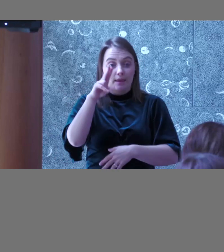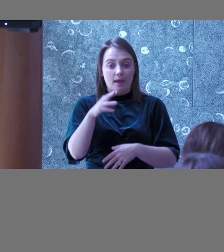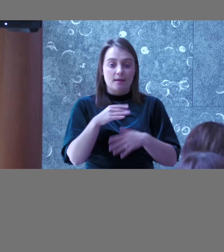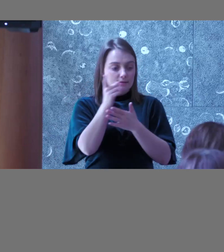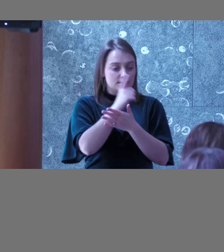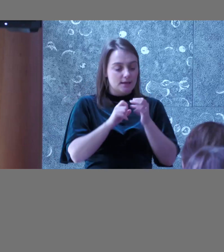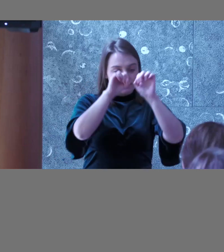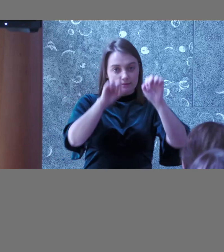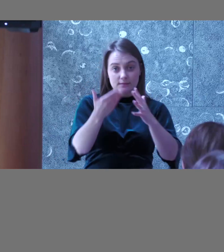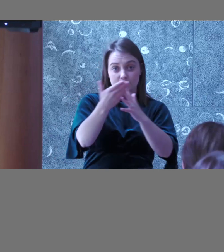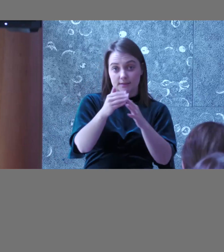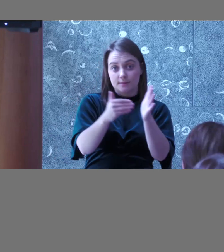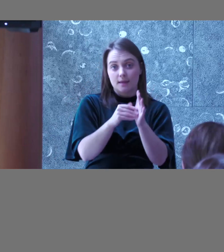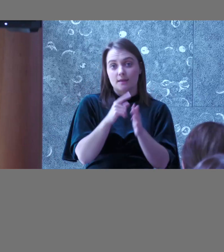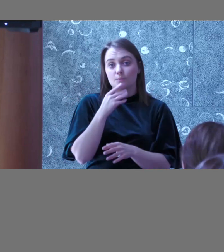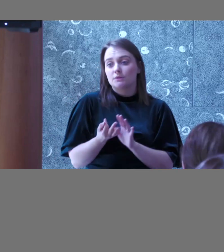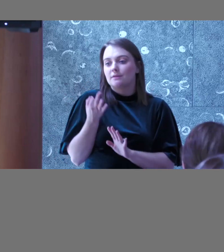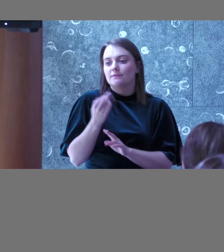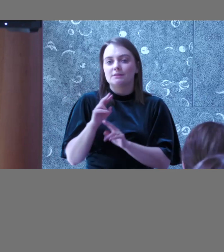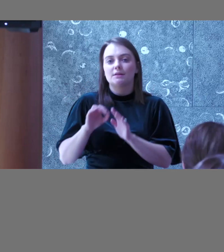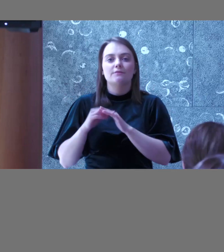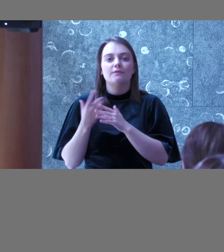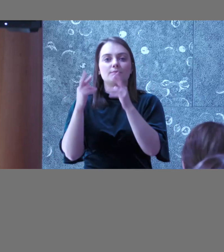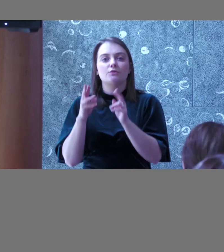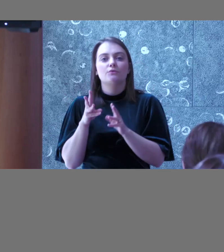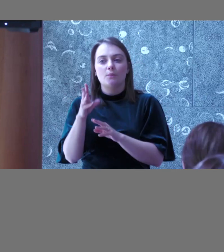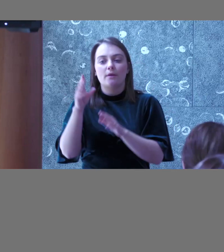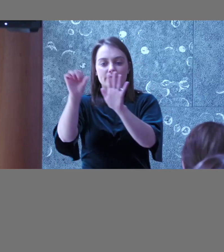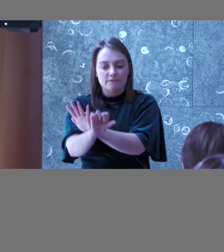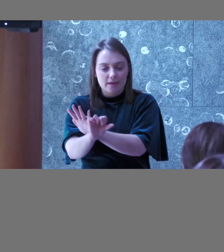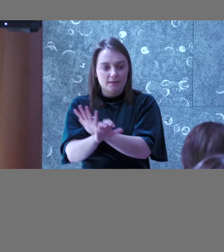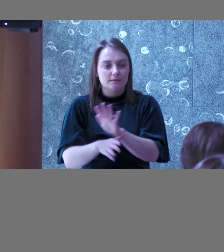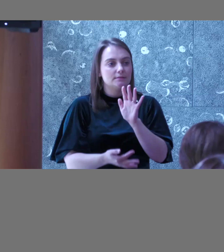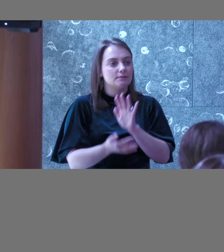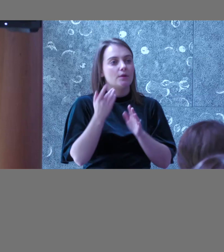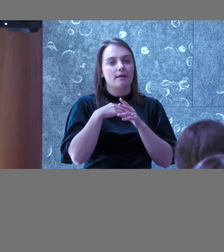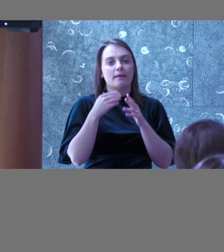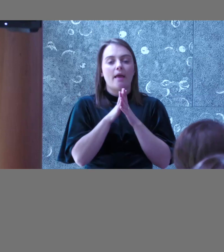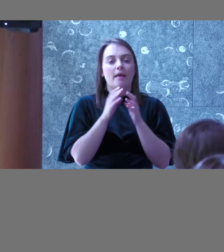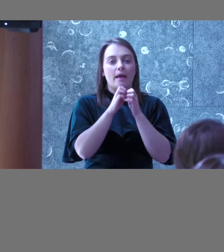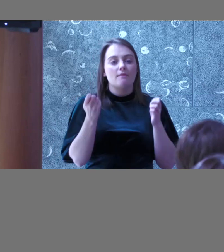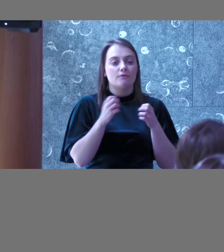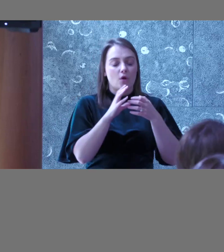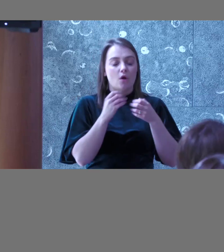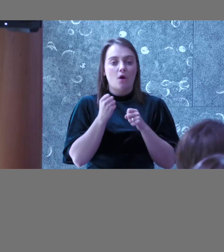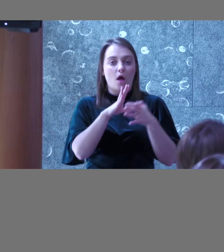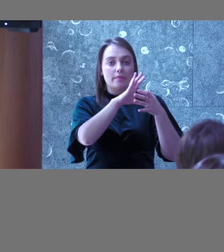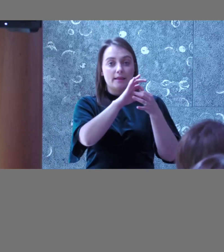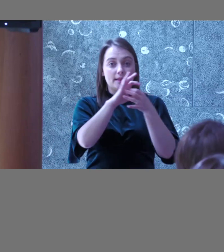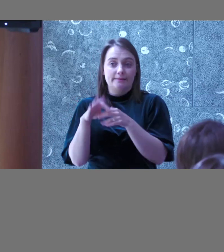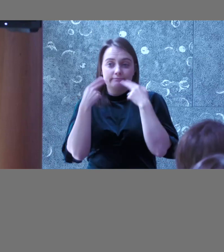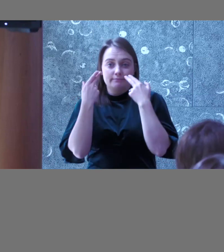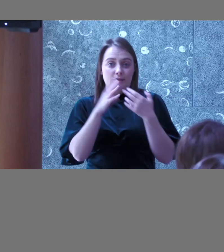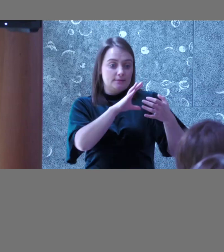accessible, Josh mentors in it. If it's not developed in the right way, then it fails. If the content auditors aren't putting into it, it fails. So